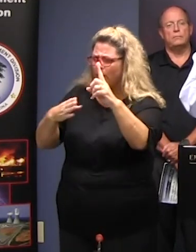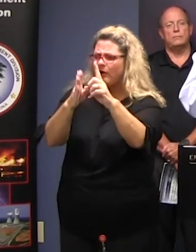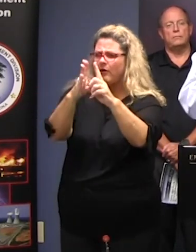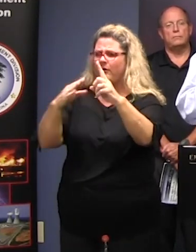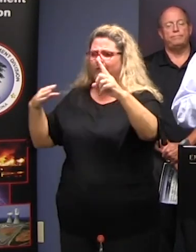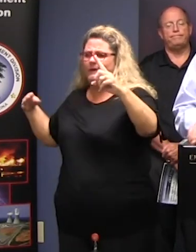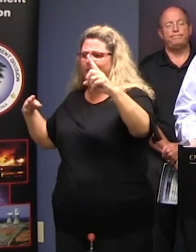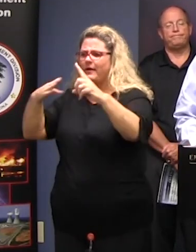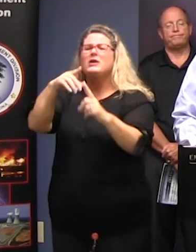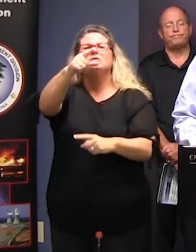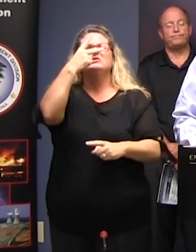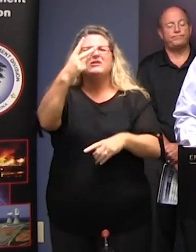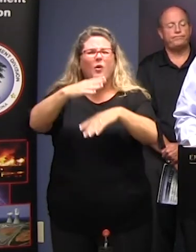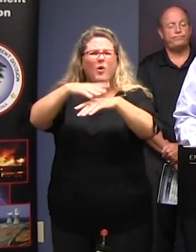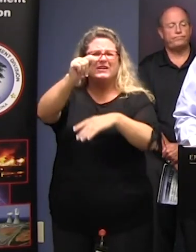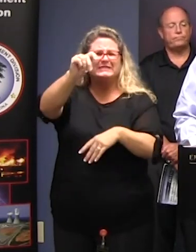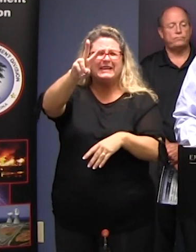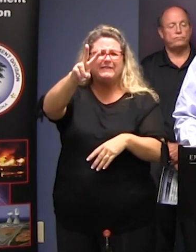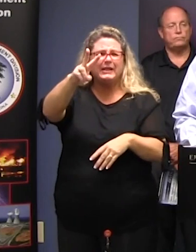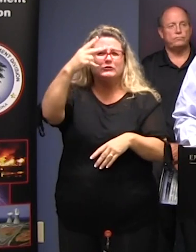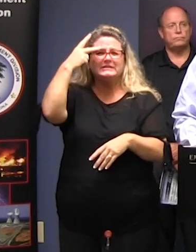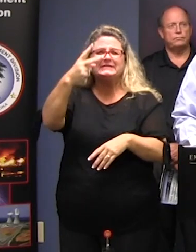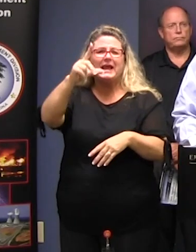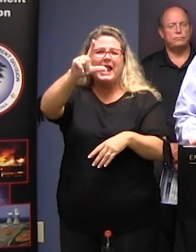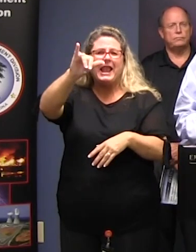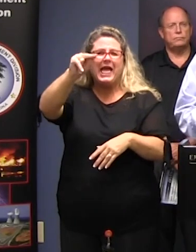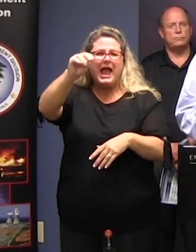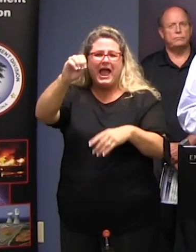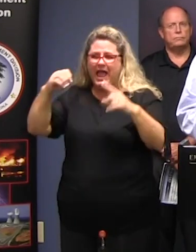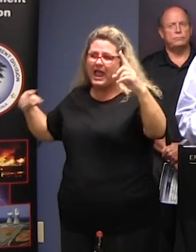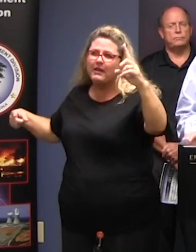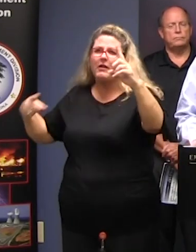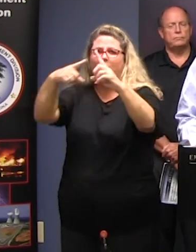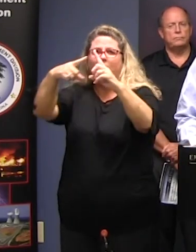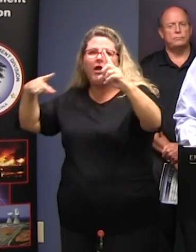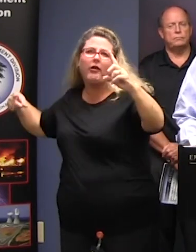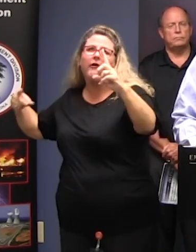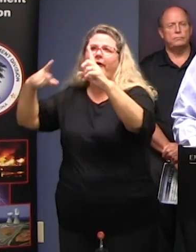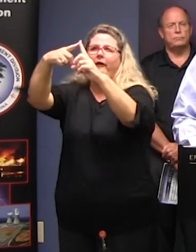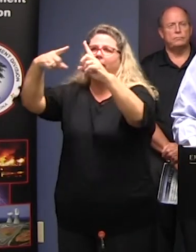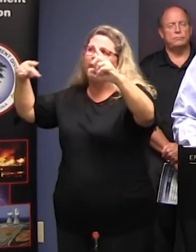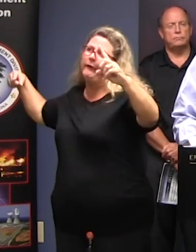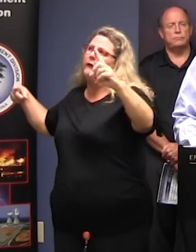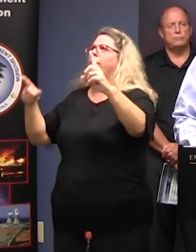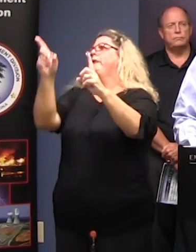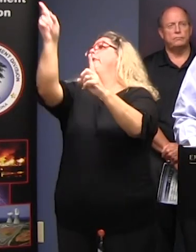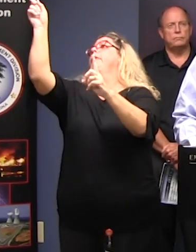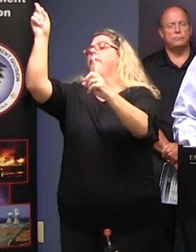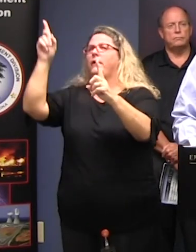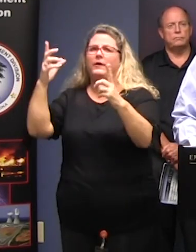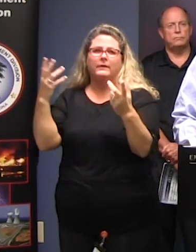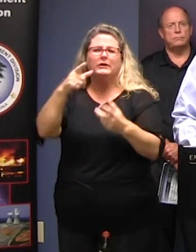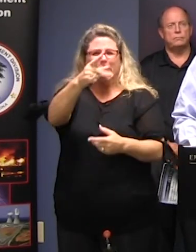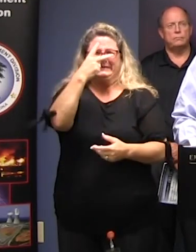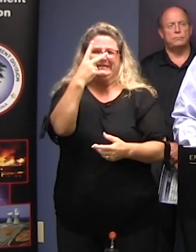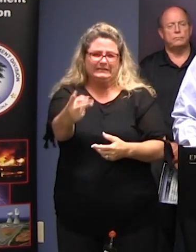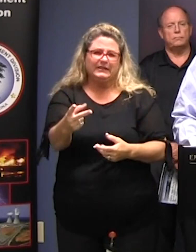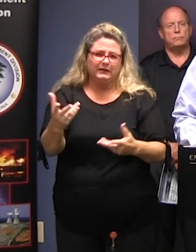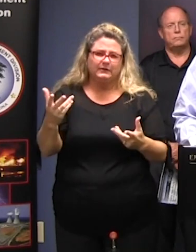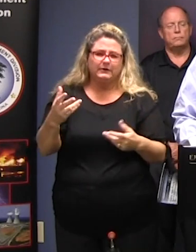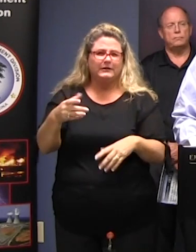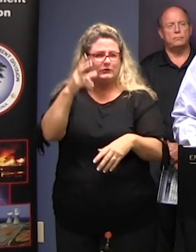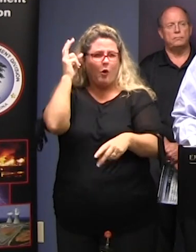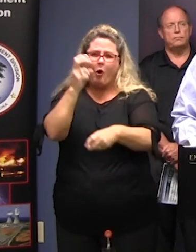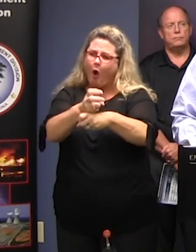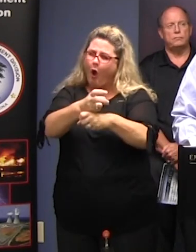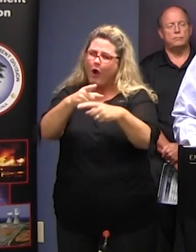those lines as you see them on television. They're all over the map But trying to predict one is very very difficult But I assure you